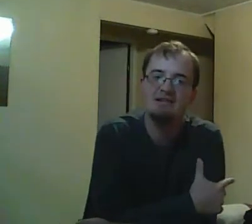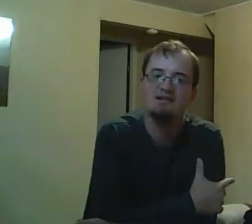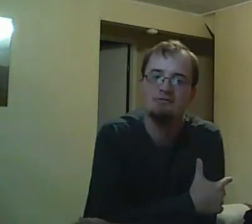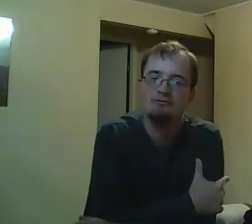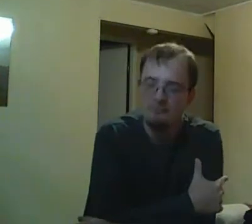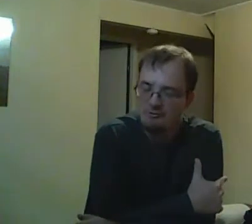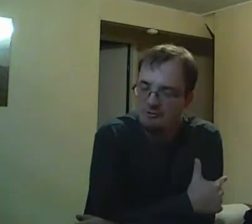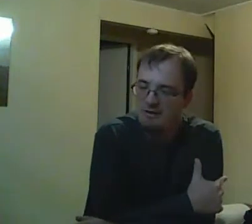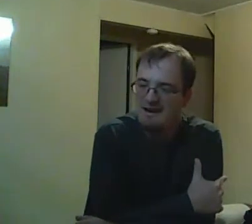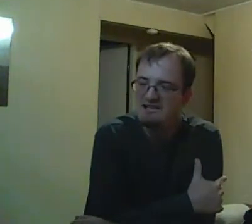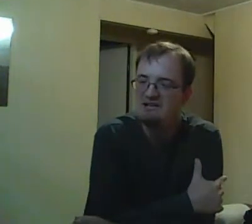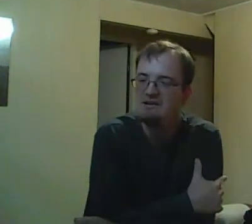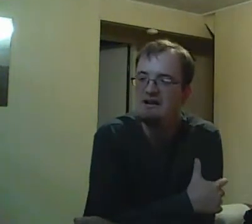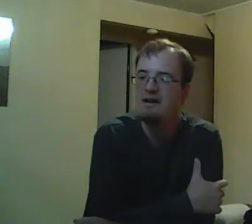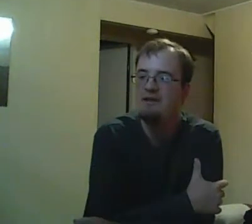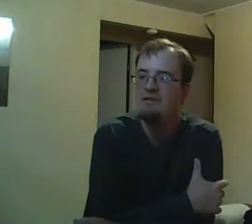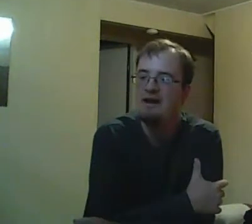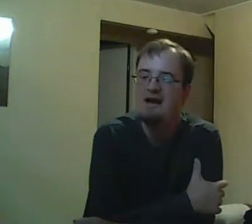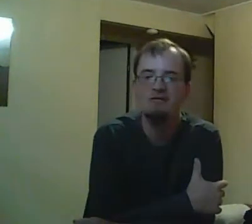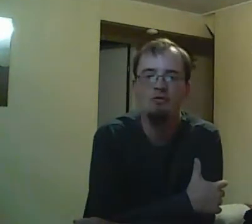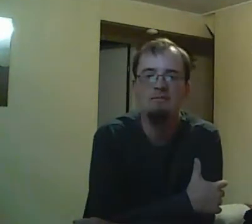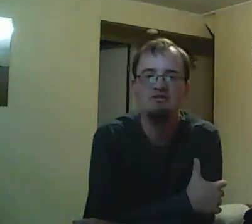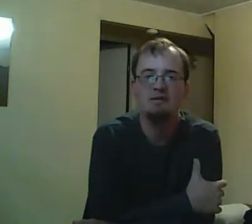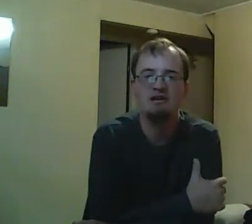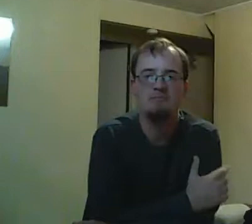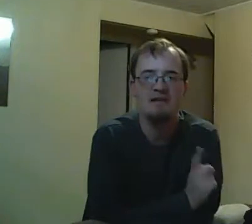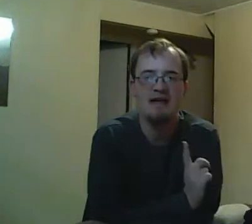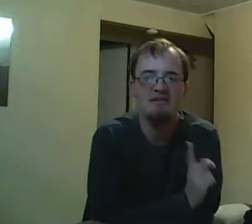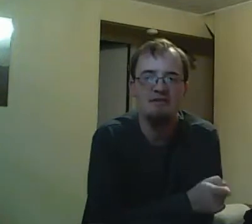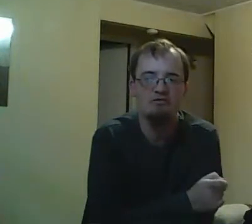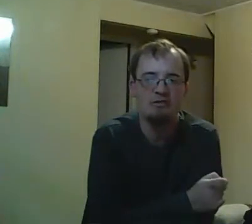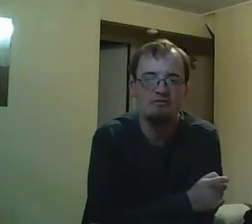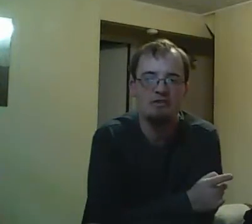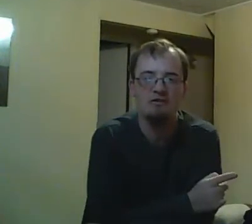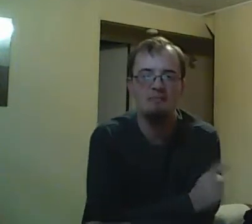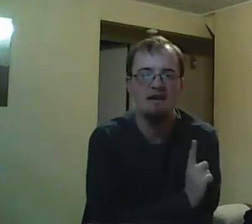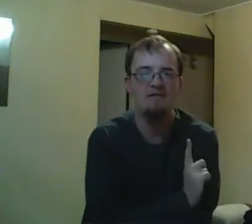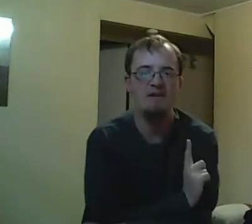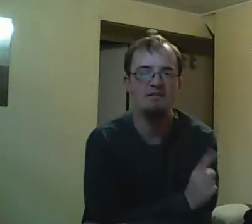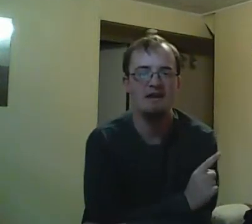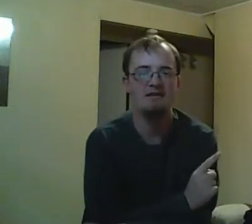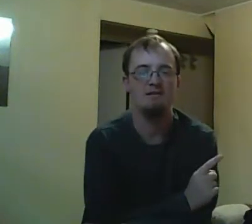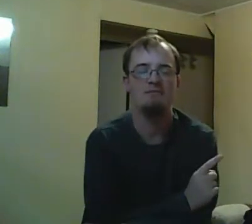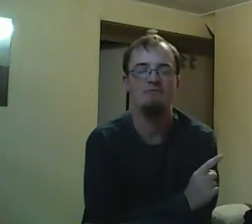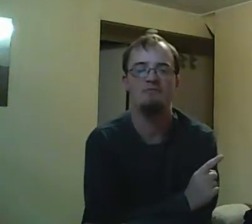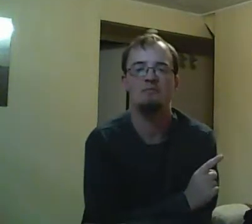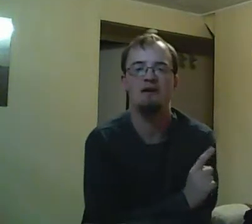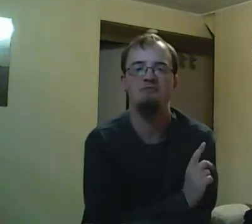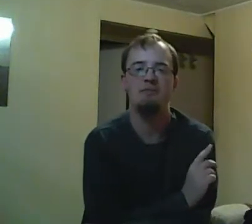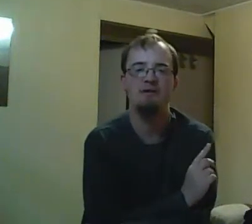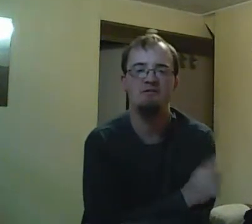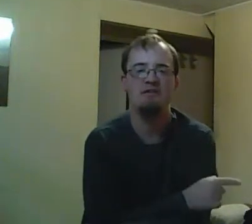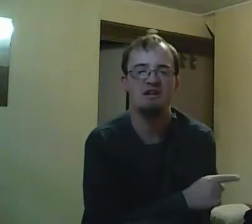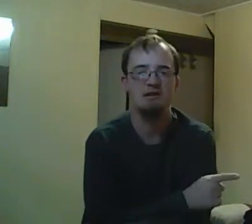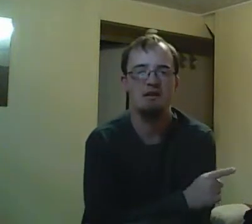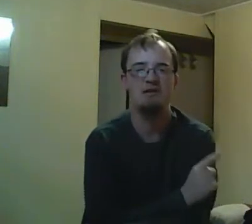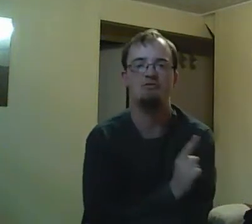So, anyway, Sean knows that his life is flashing before his eyes. He apologizes to Emma about being a jerk to her the previous year and